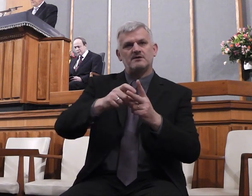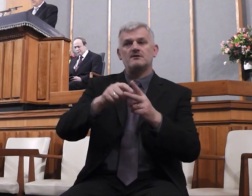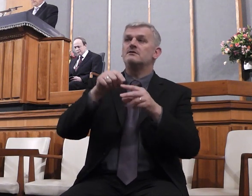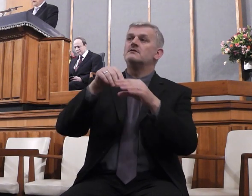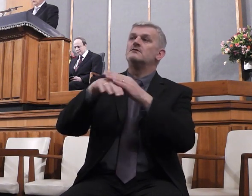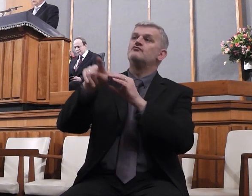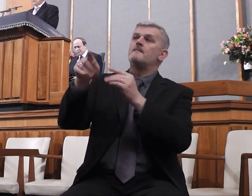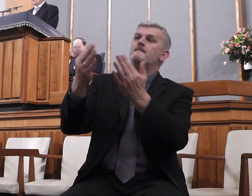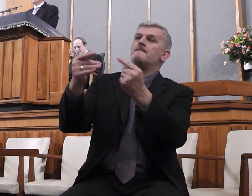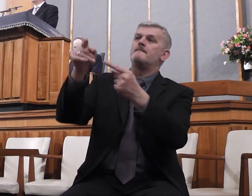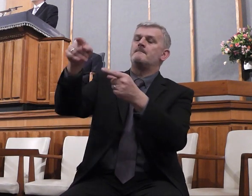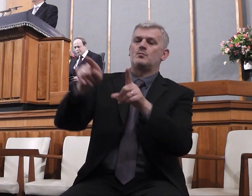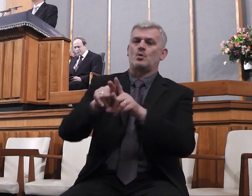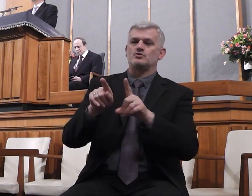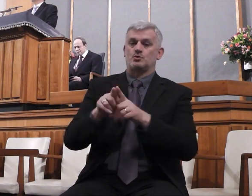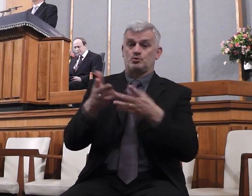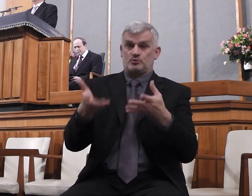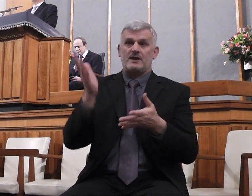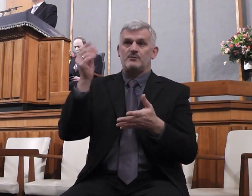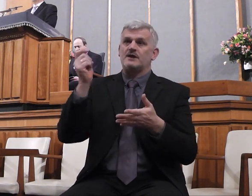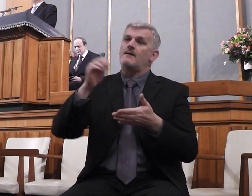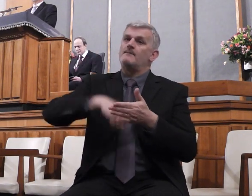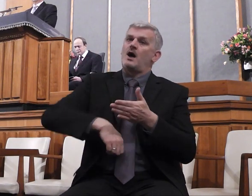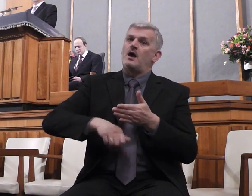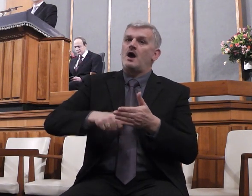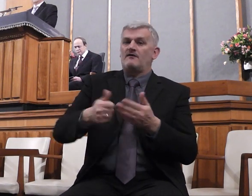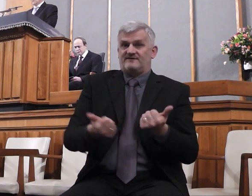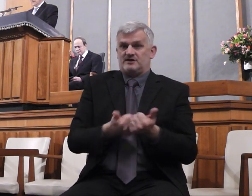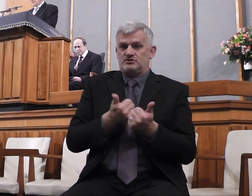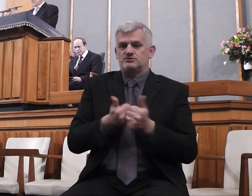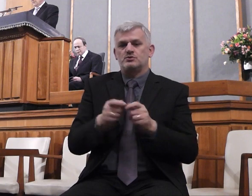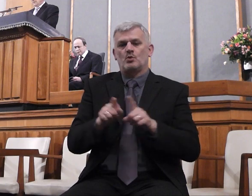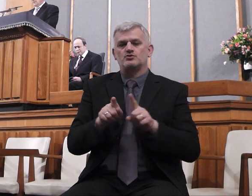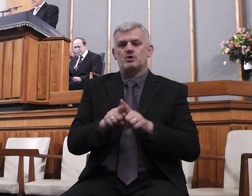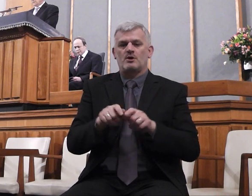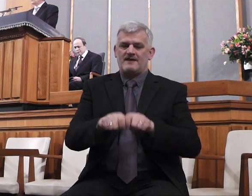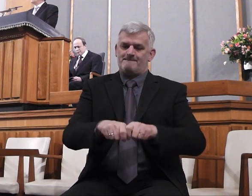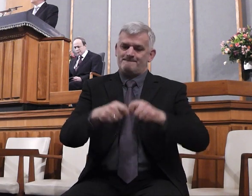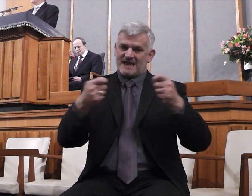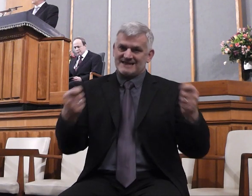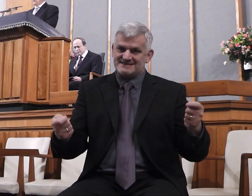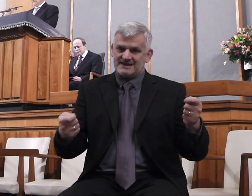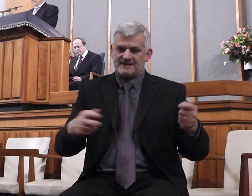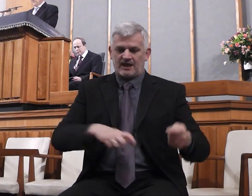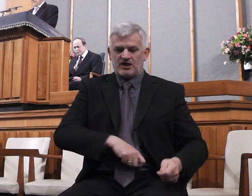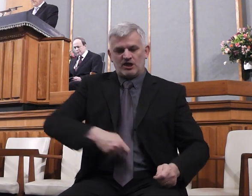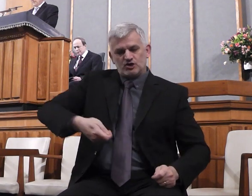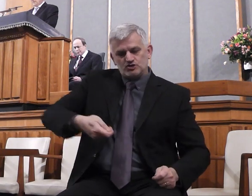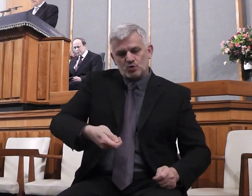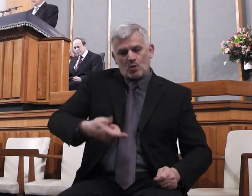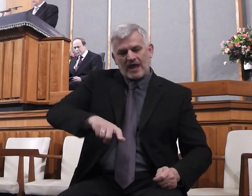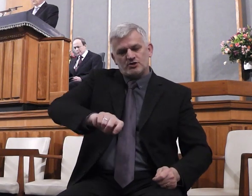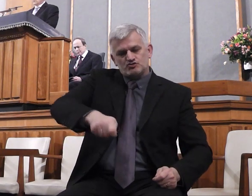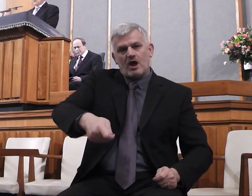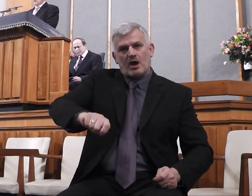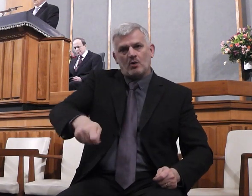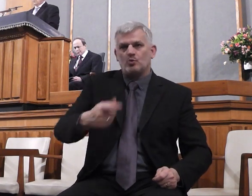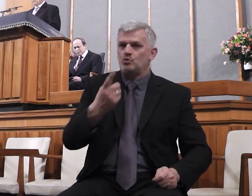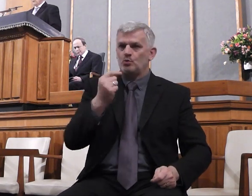available after this evening's service, and our sword and trial magazine can also be obtained. During this week, our prayer